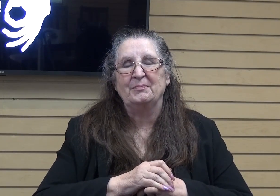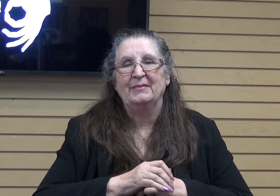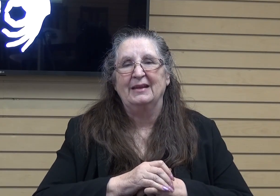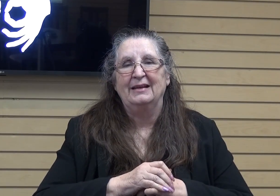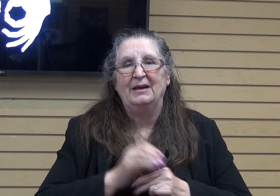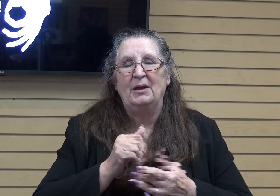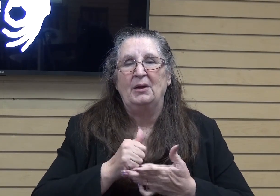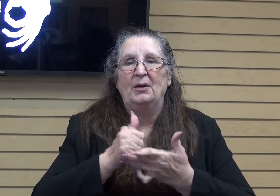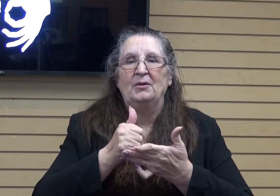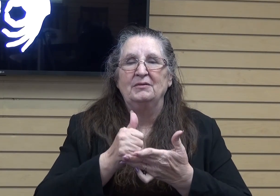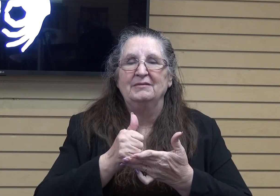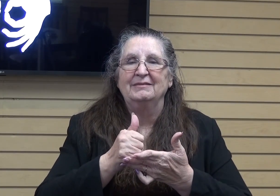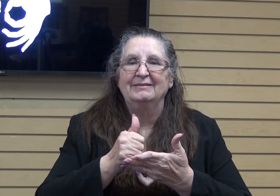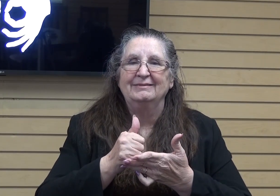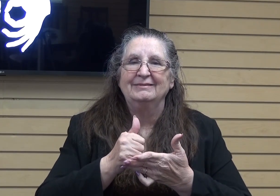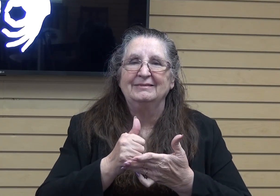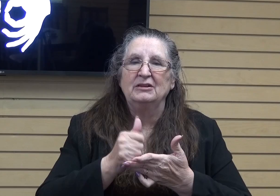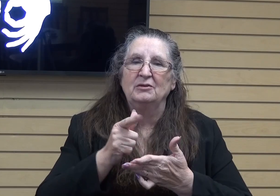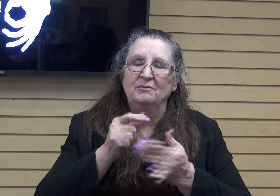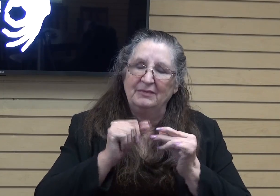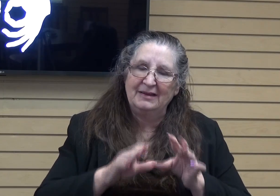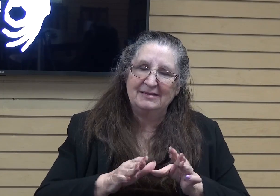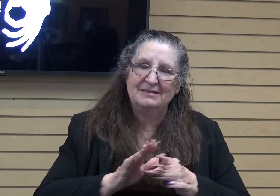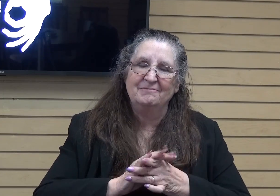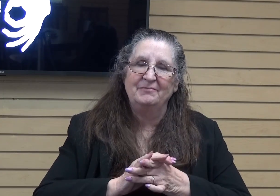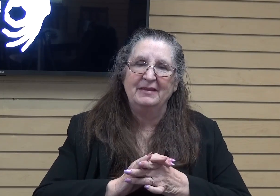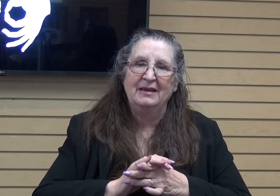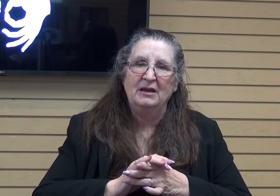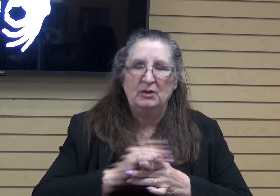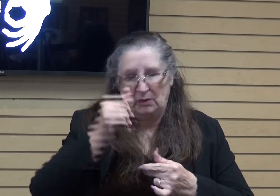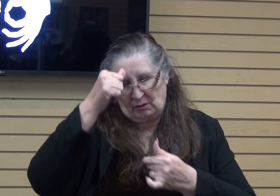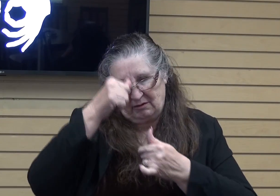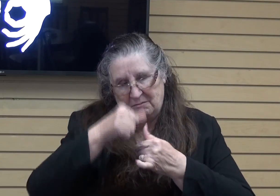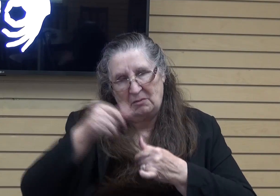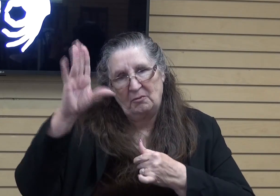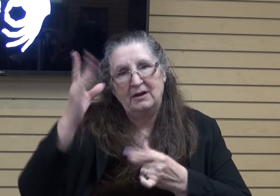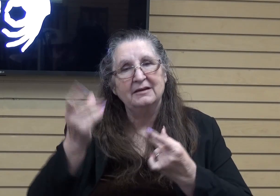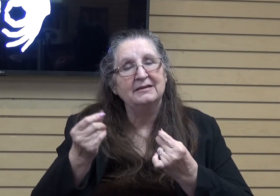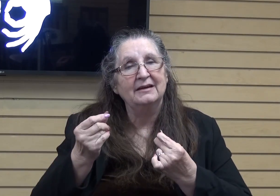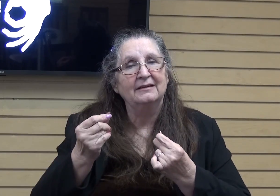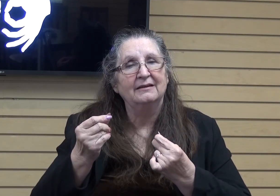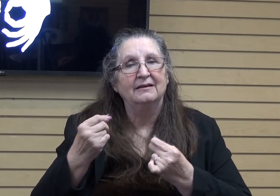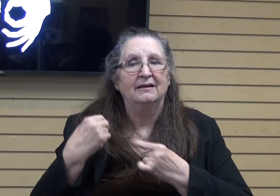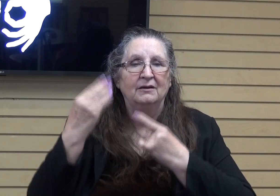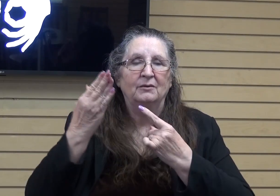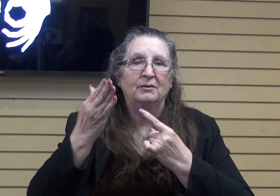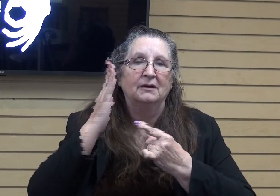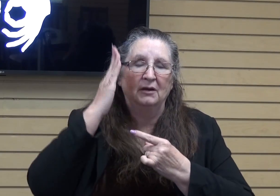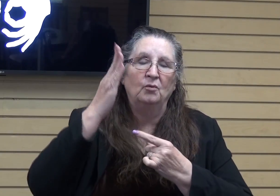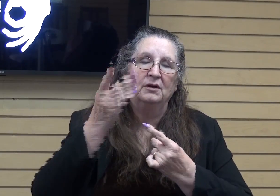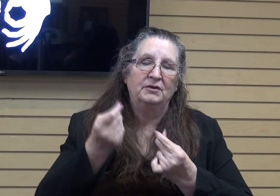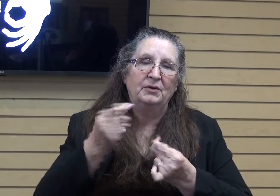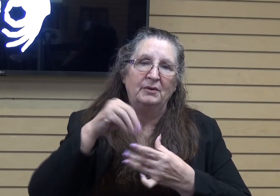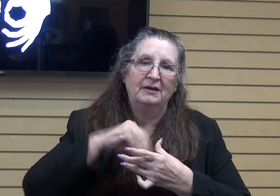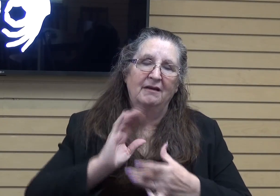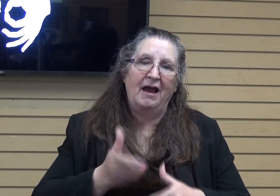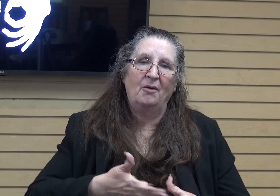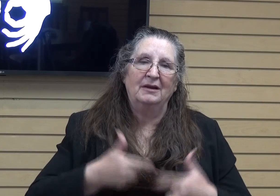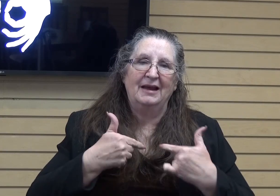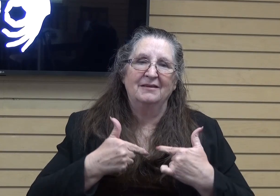hopefully you guys have been blessed and just encouraged to remember what God has done and what he's doing in our lives. So I'm just going to go ahead and